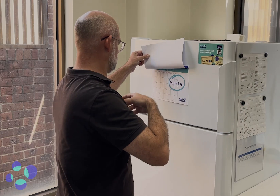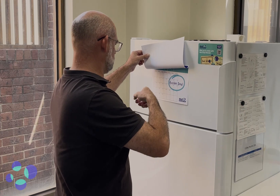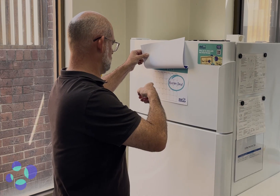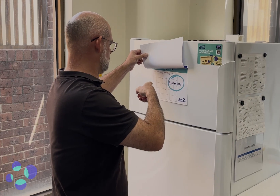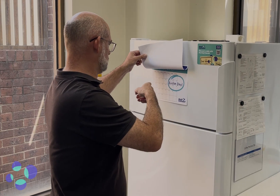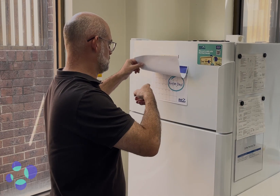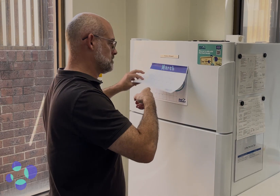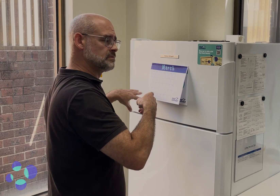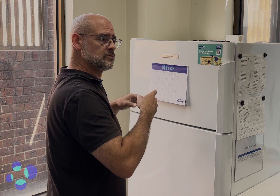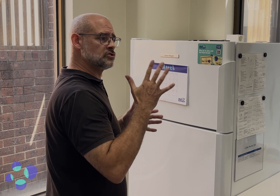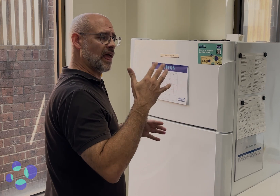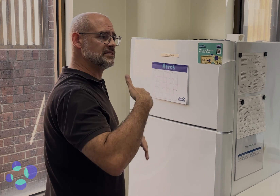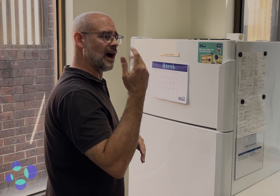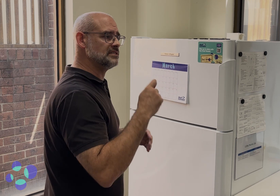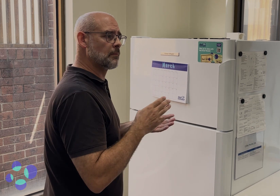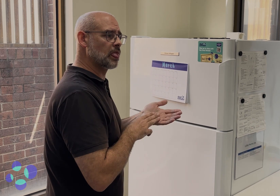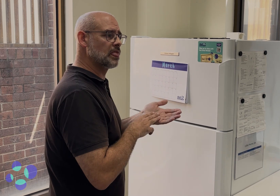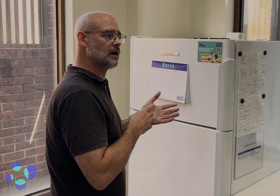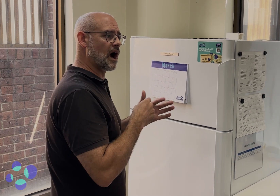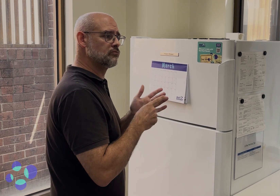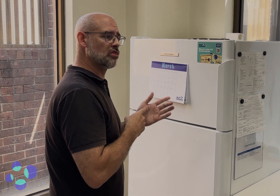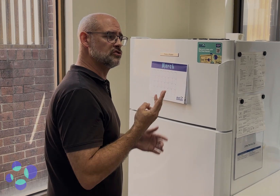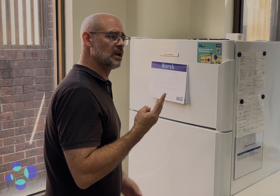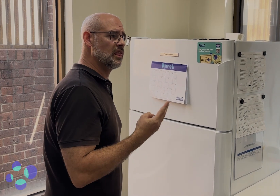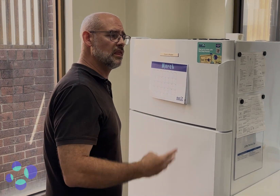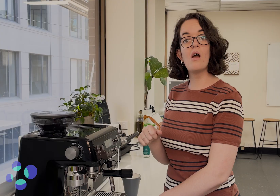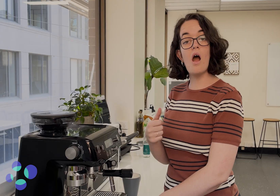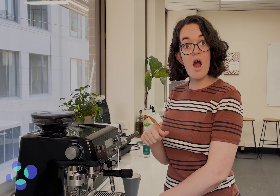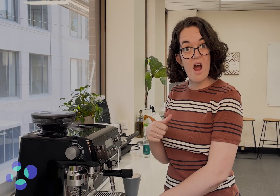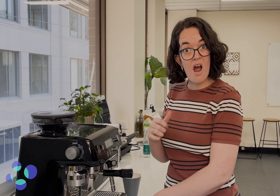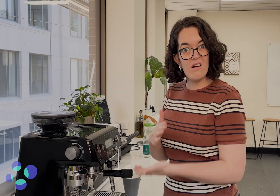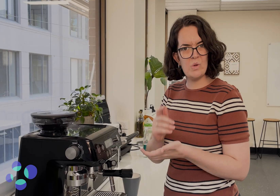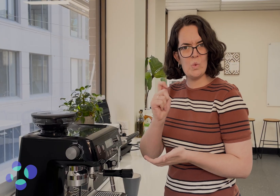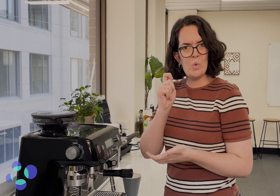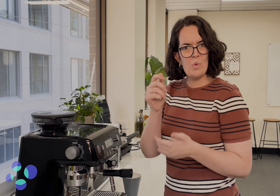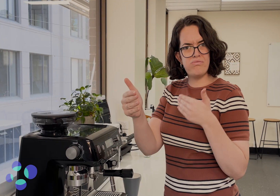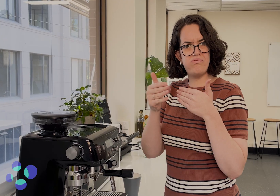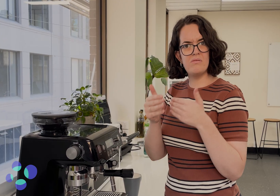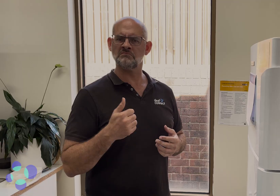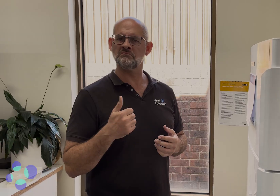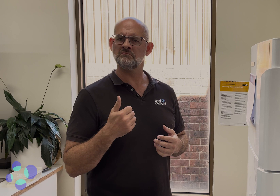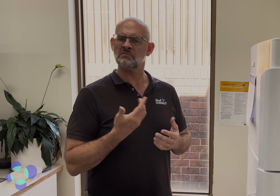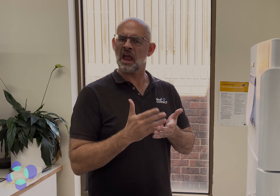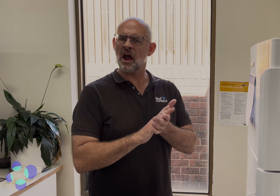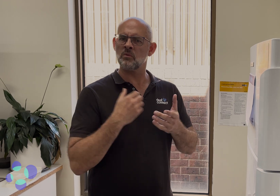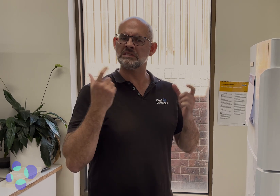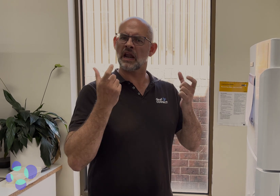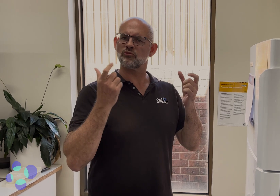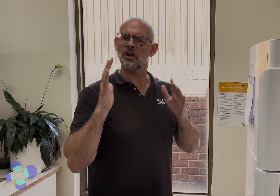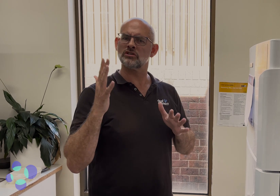Look, it's Ausland Day next month on the 13th of April. Oh wow, that's soon. Yeah, how do we celebrate Ausland